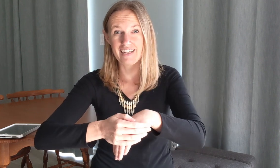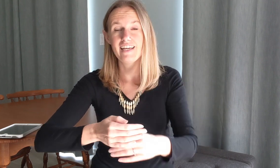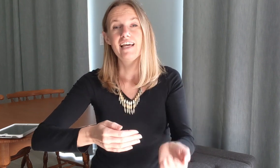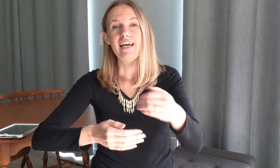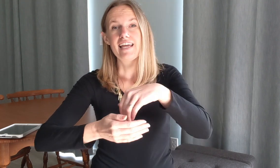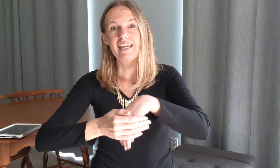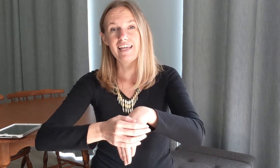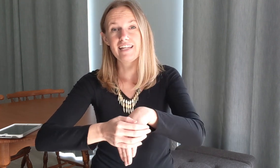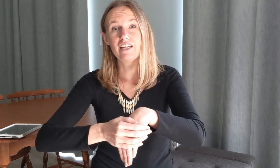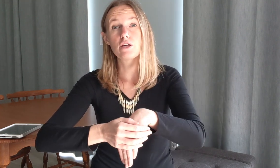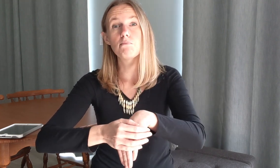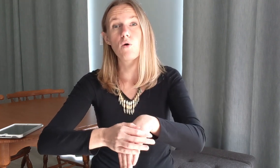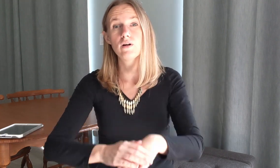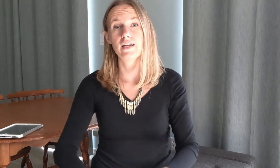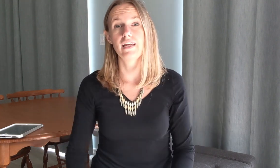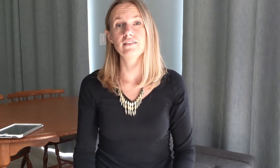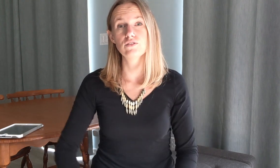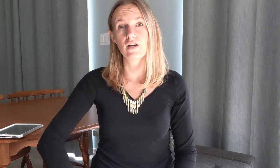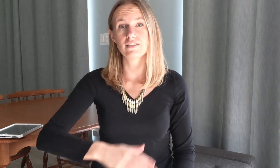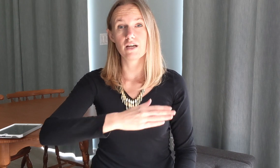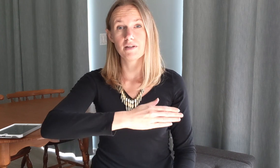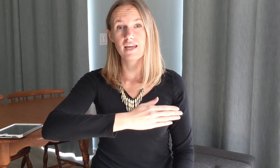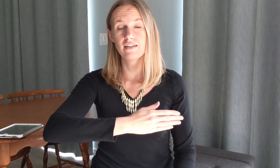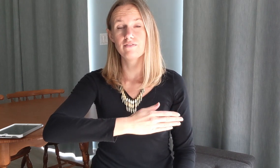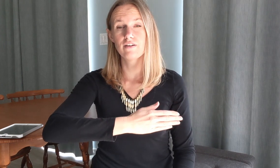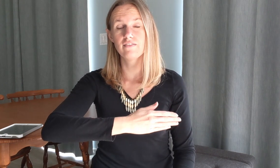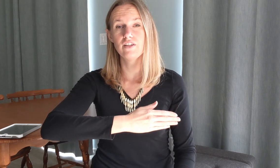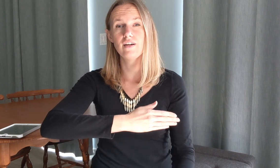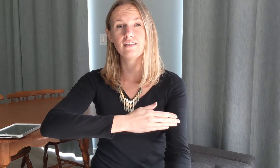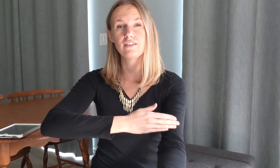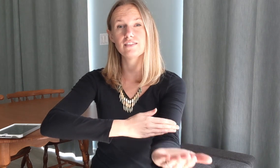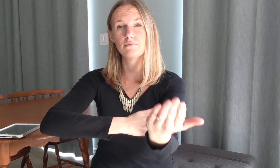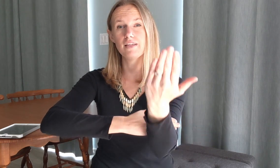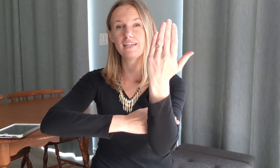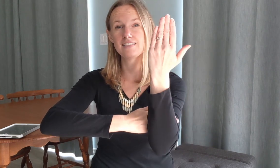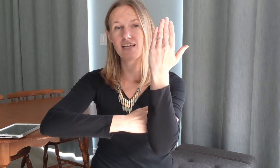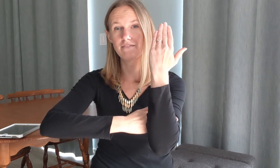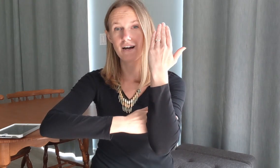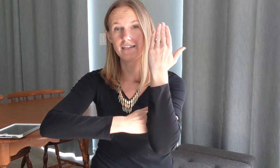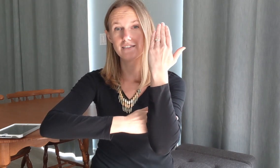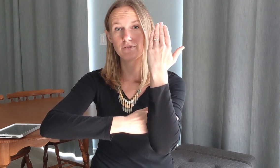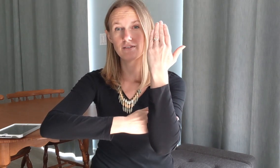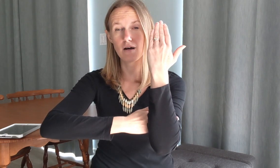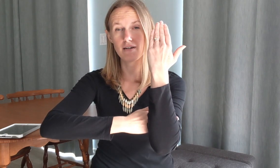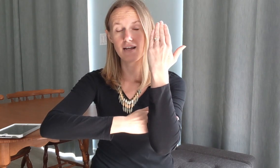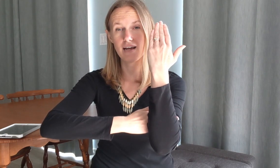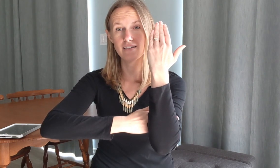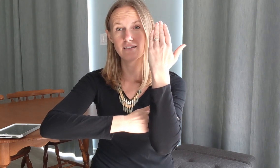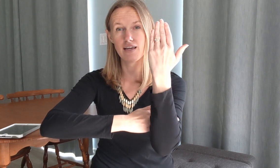in the morning so non-dominant hand in front of you and then you're simulating a sunrise with your dominant hand okay